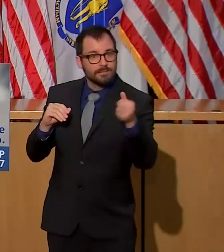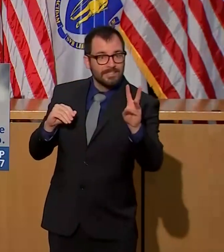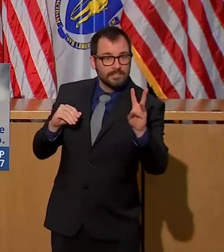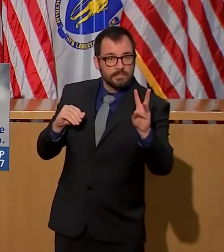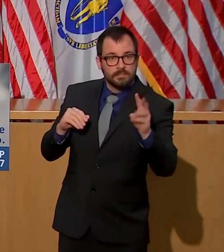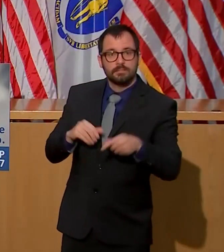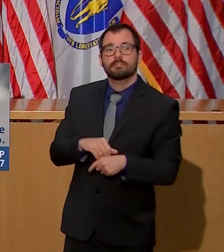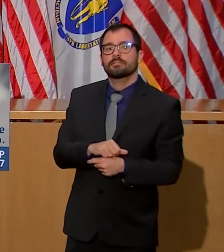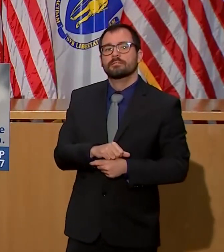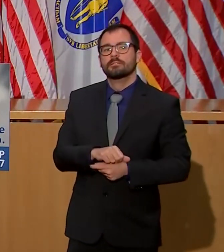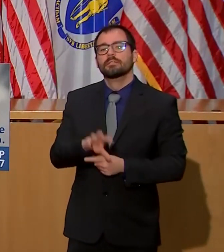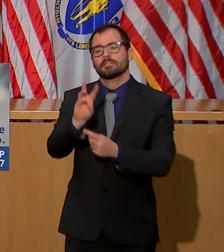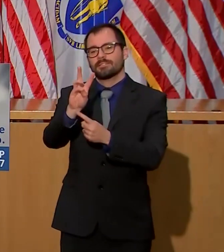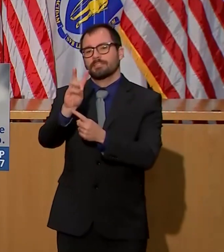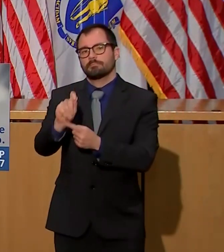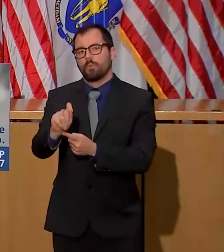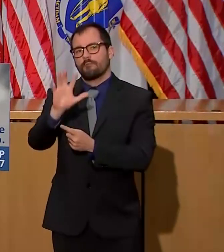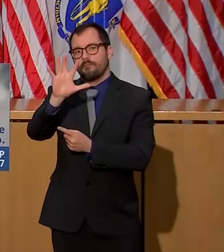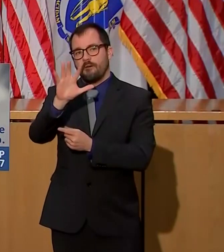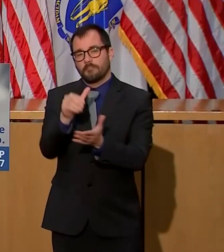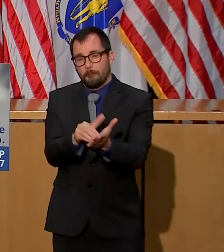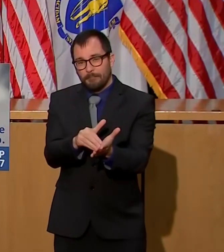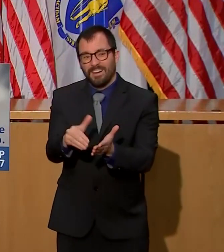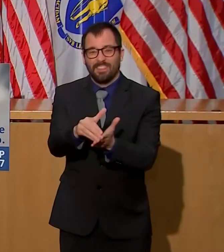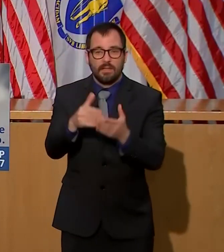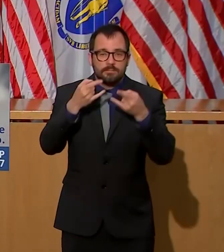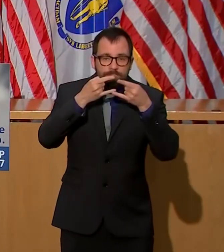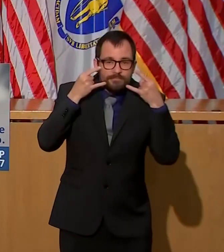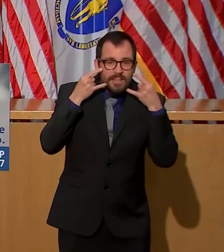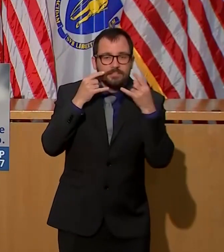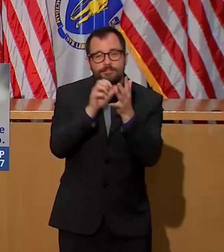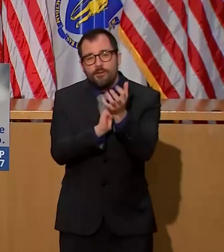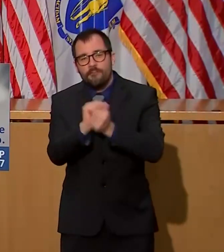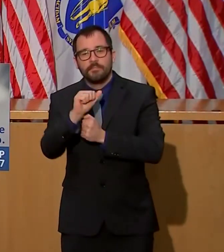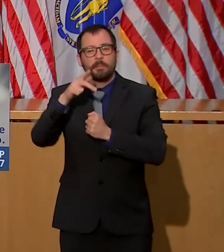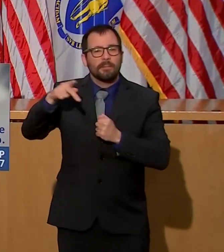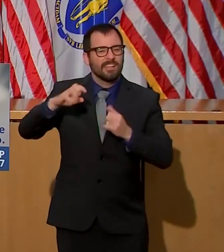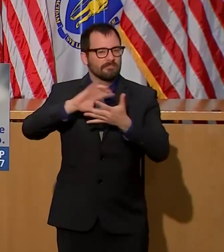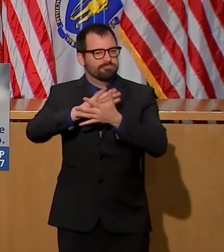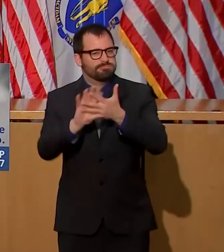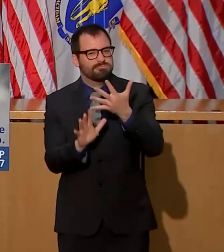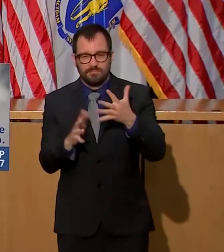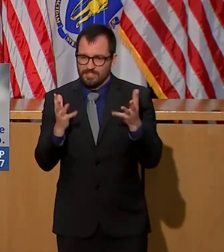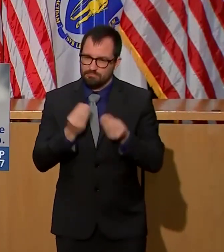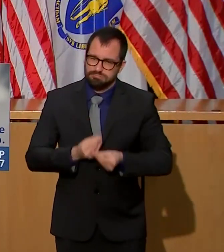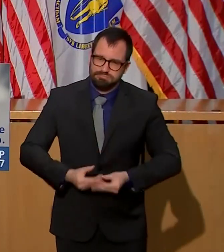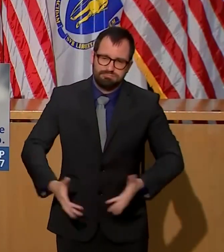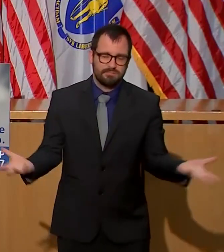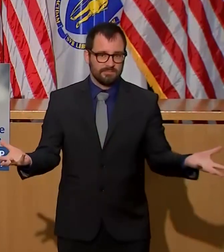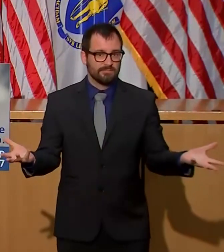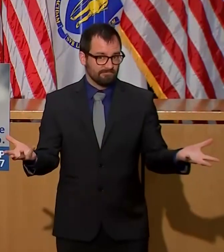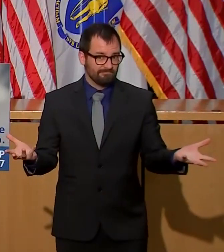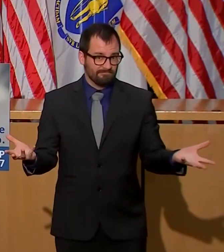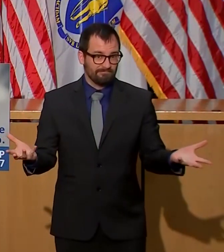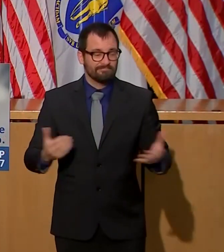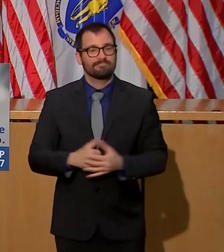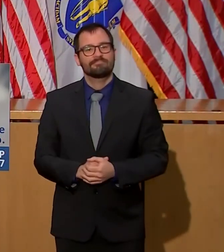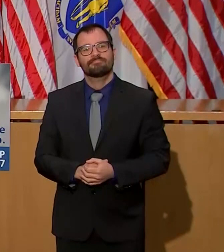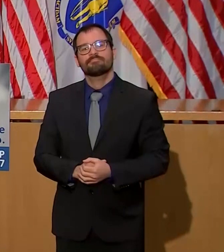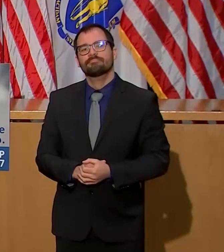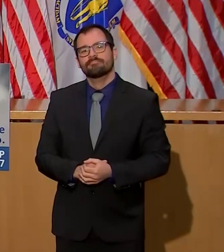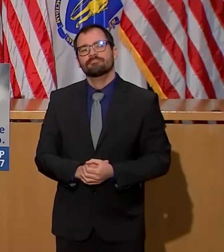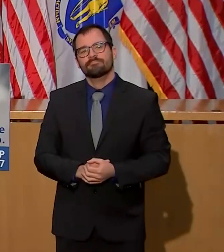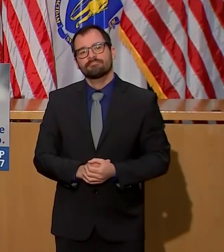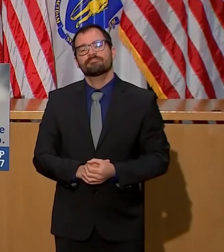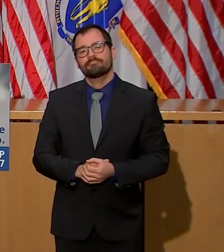that have been distributed to organizations, healthcare workers, first responders, and others. And we continue to aggressively pursue all